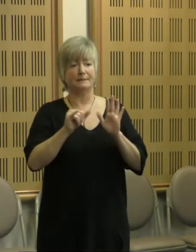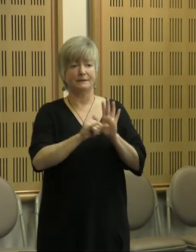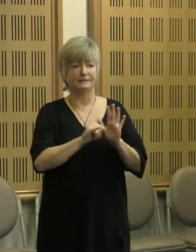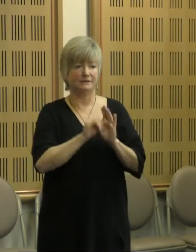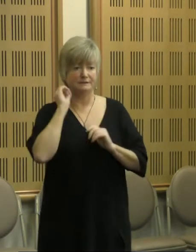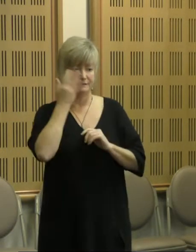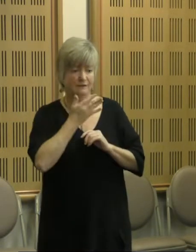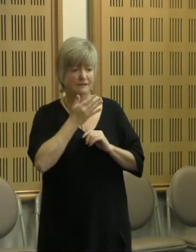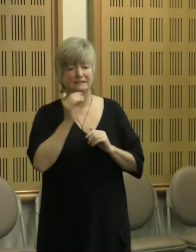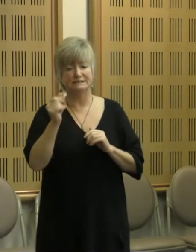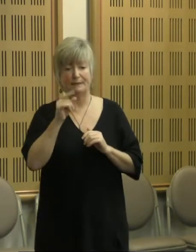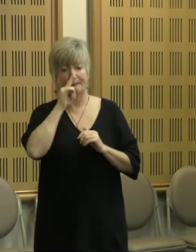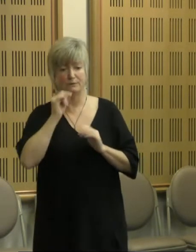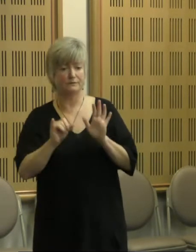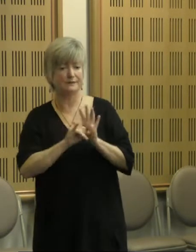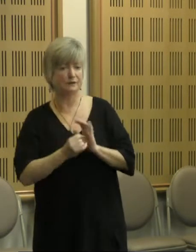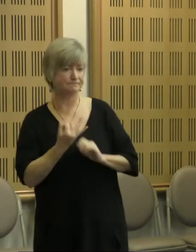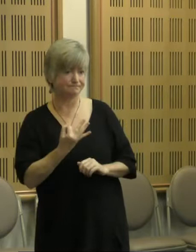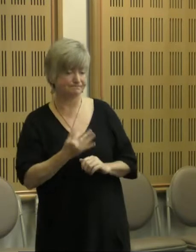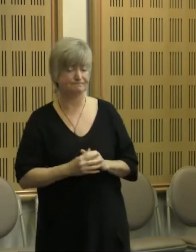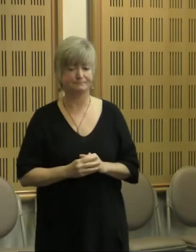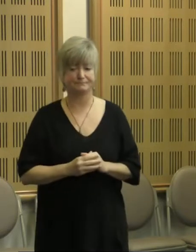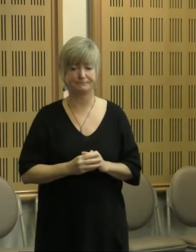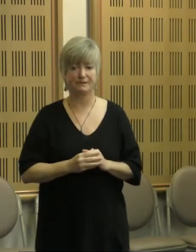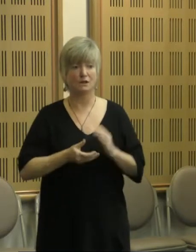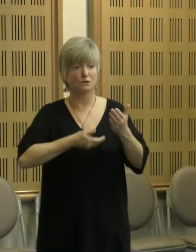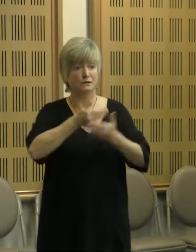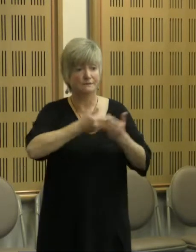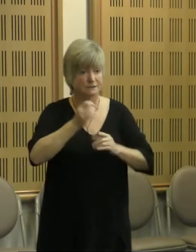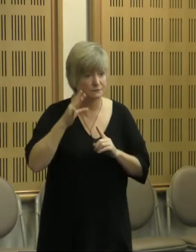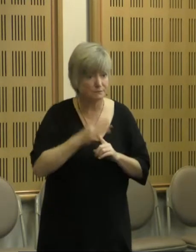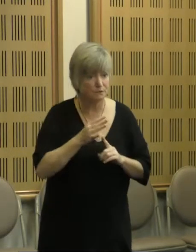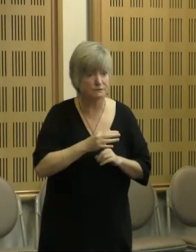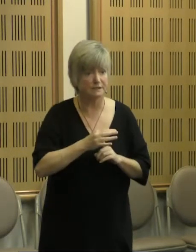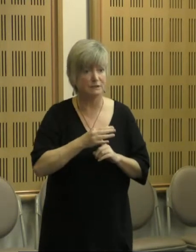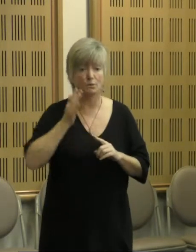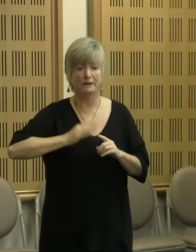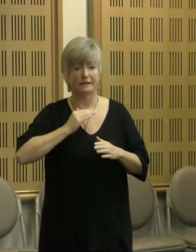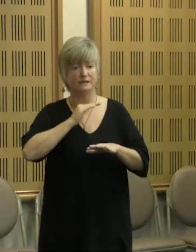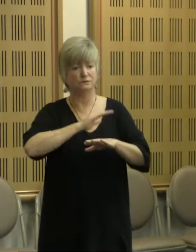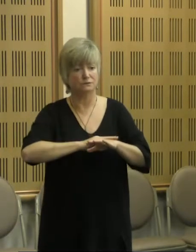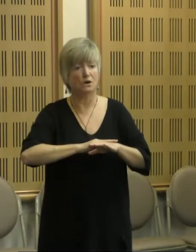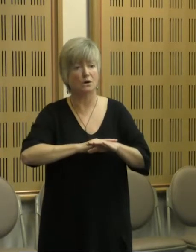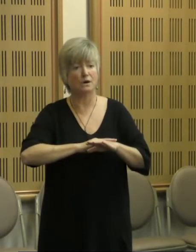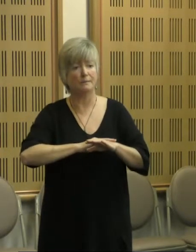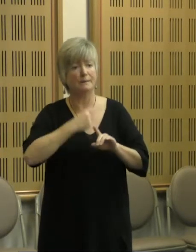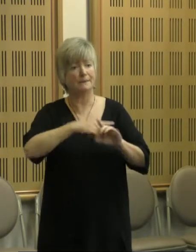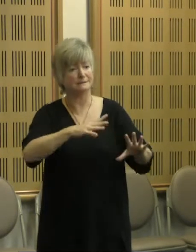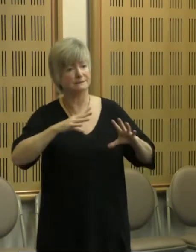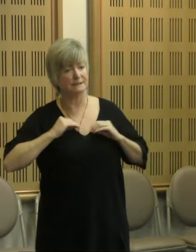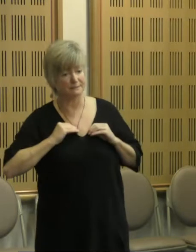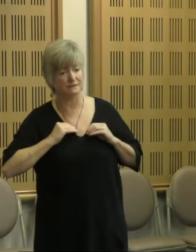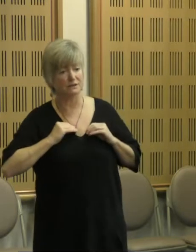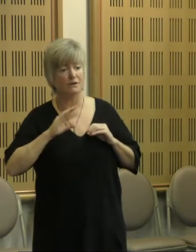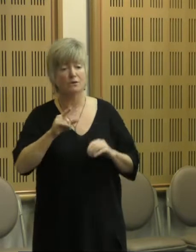matters. Having the conversations matters. And this will take time and the willingness of non-Aboriginal